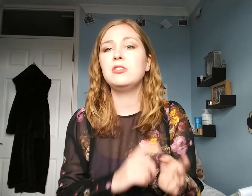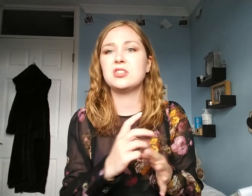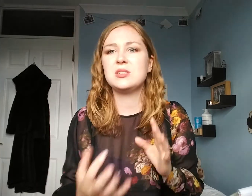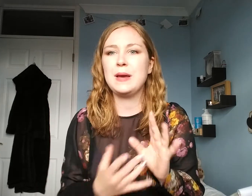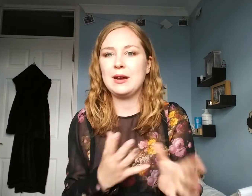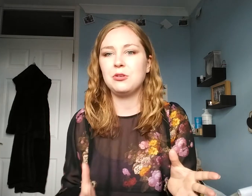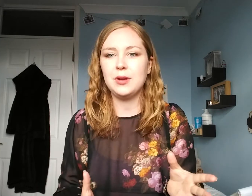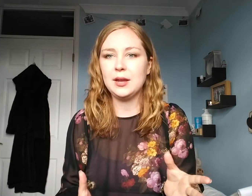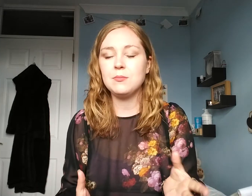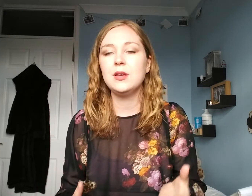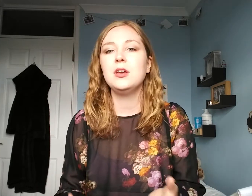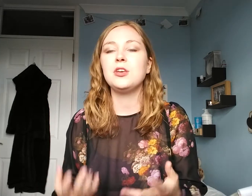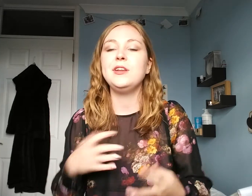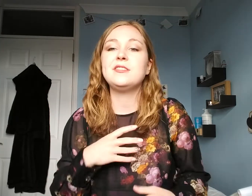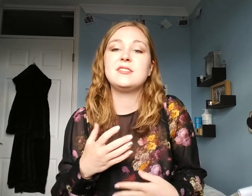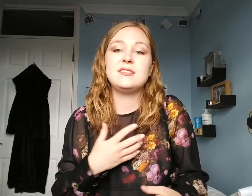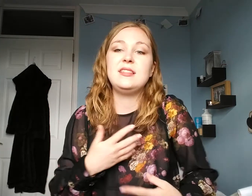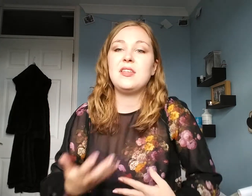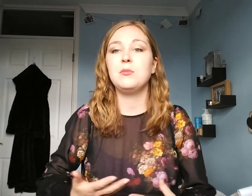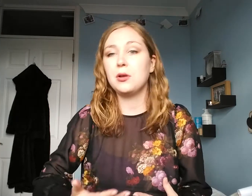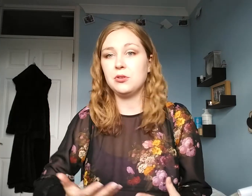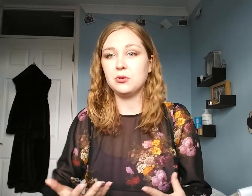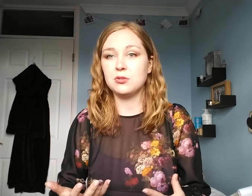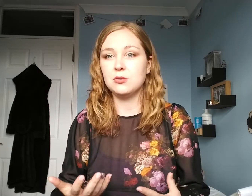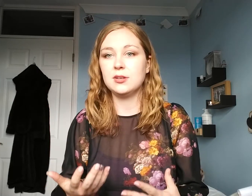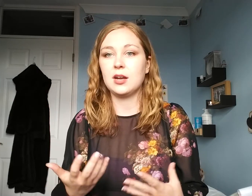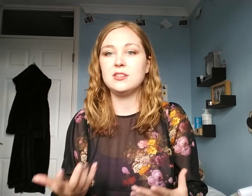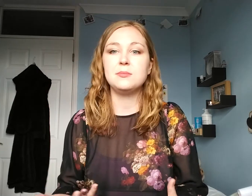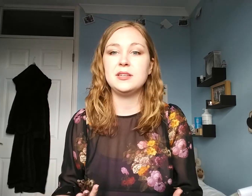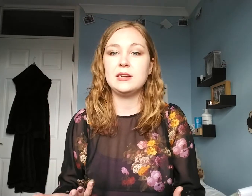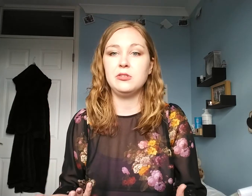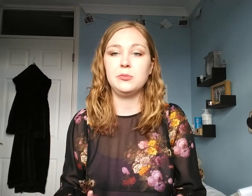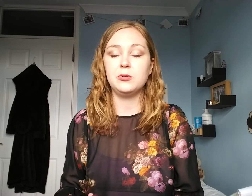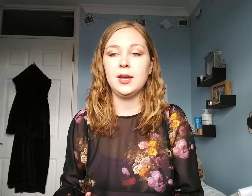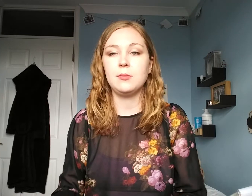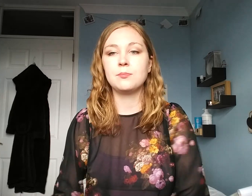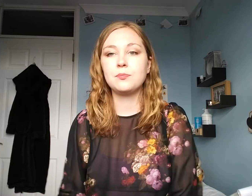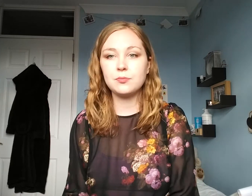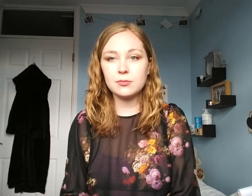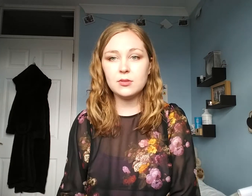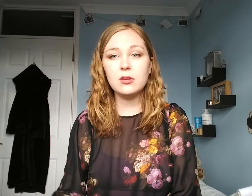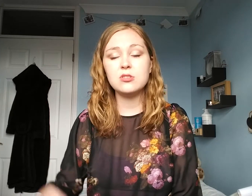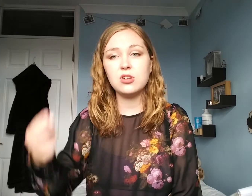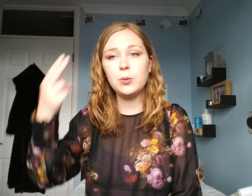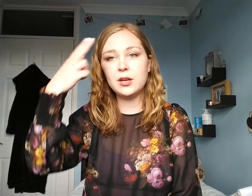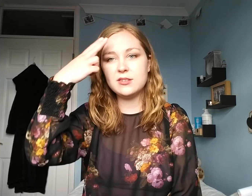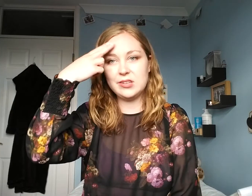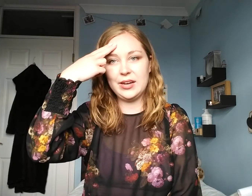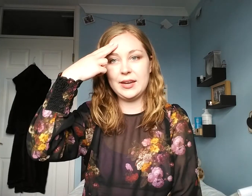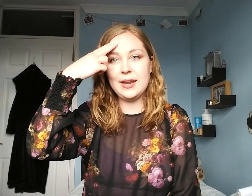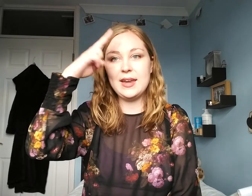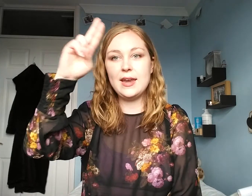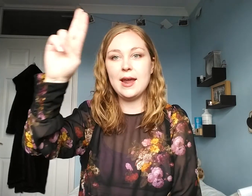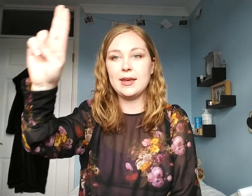than just spell out your name, you need to let them know that you're going to be telling them your name. So, we're going to sign name.